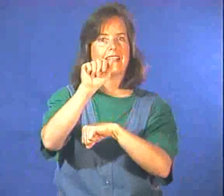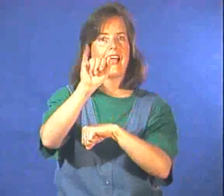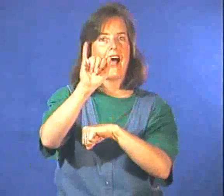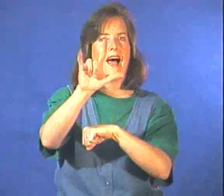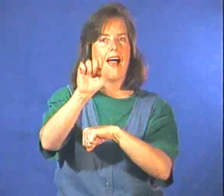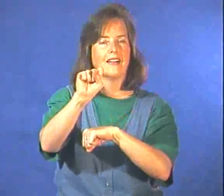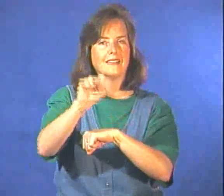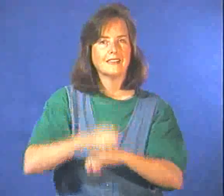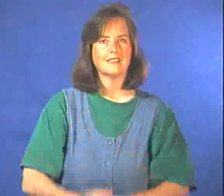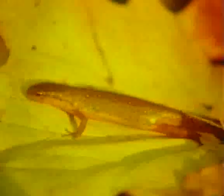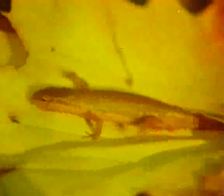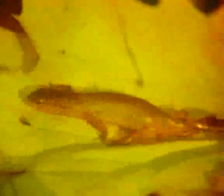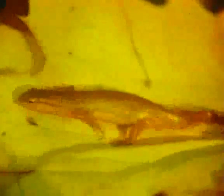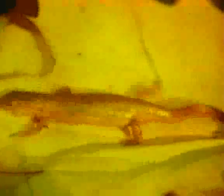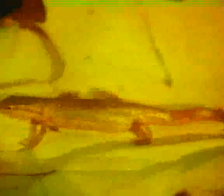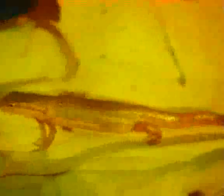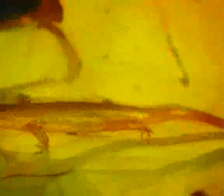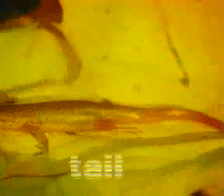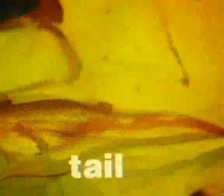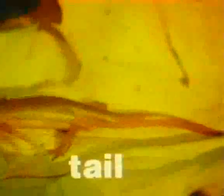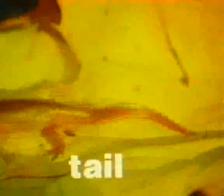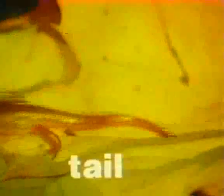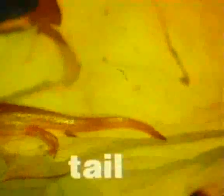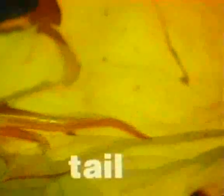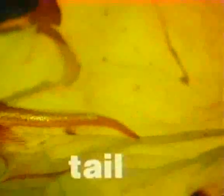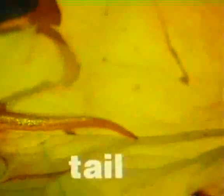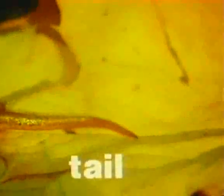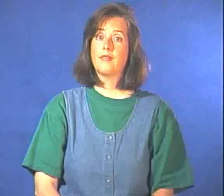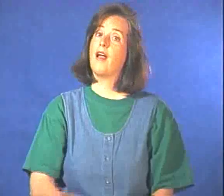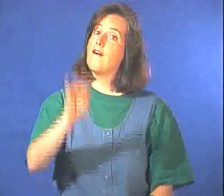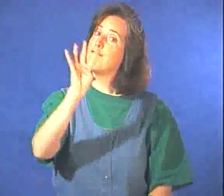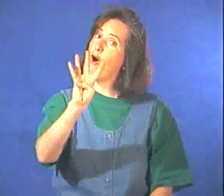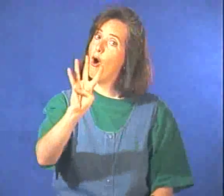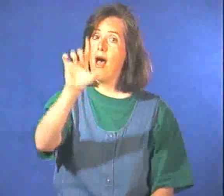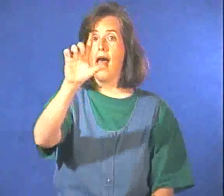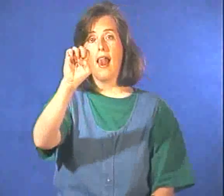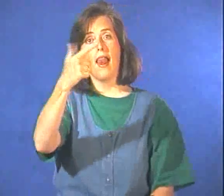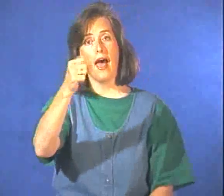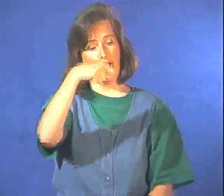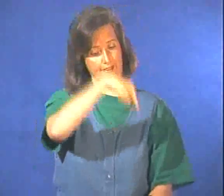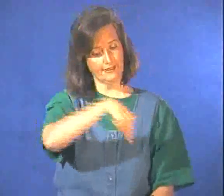four legs,